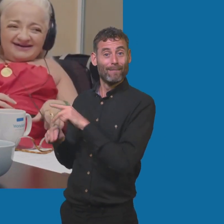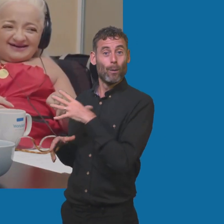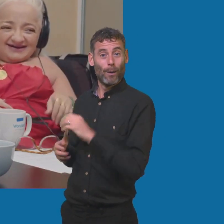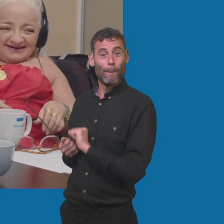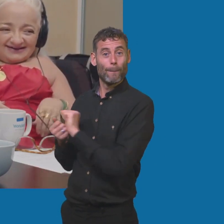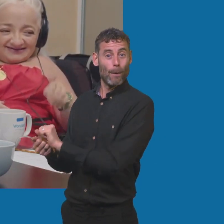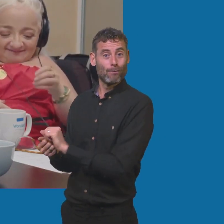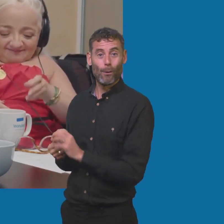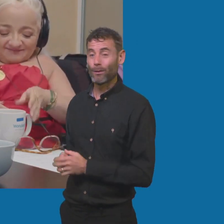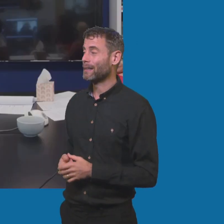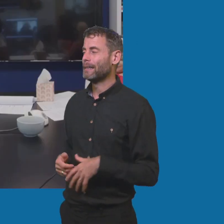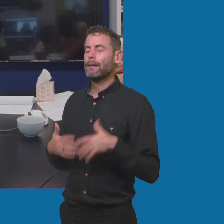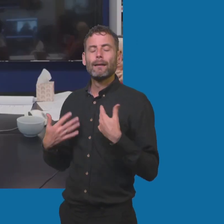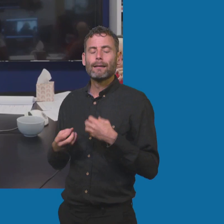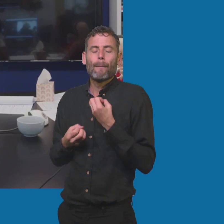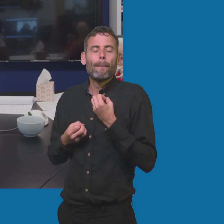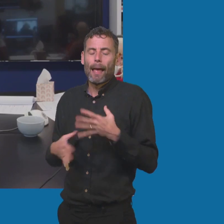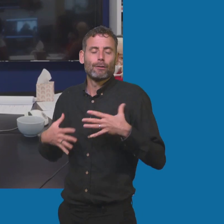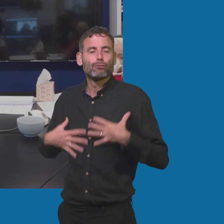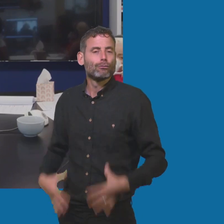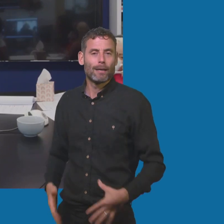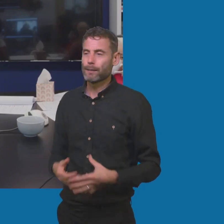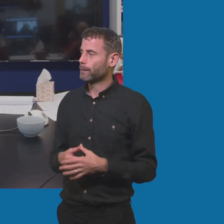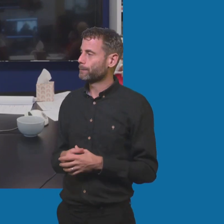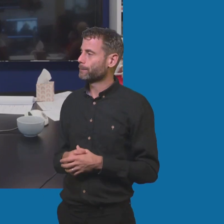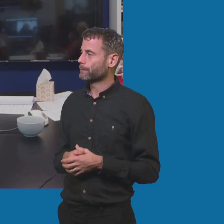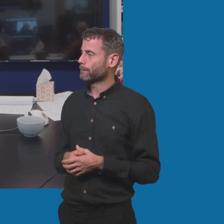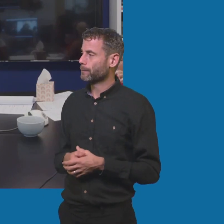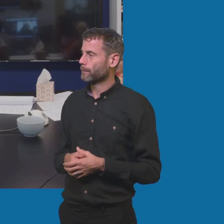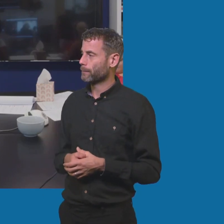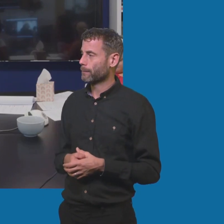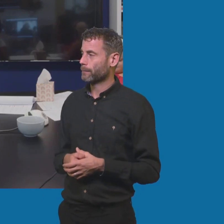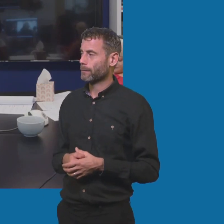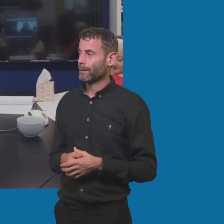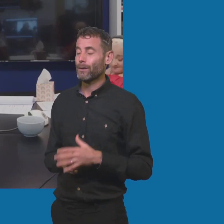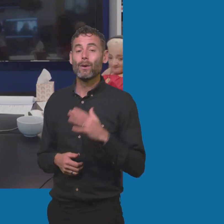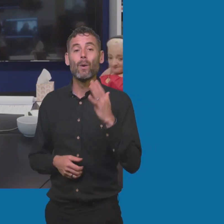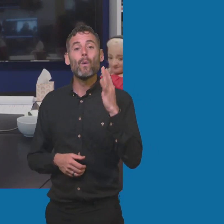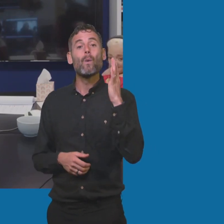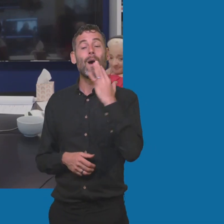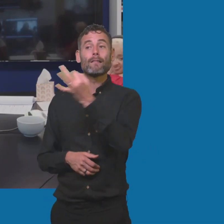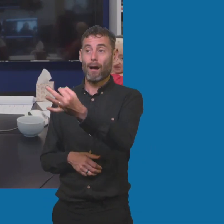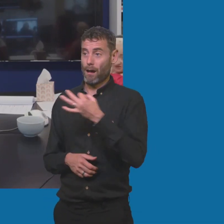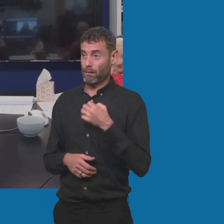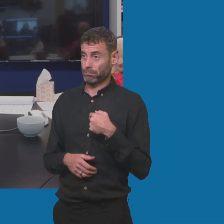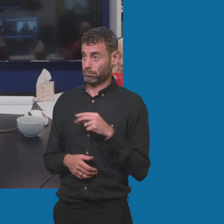It's an amazing dress but honestly, I think I collapsed when they asked me because I was just like,